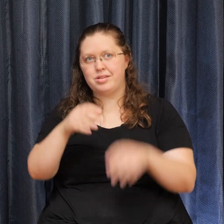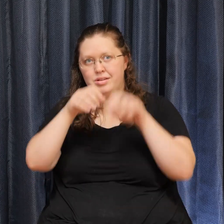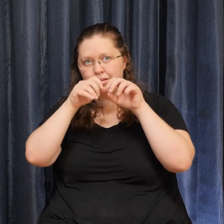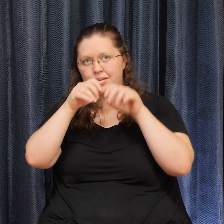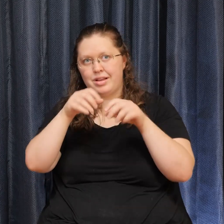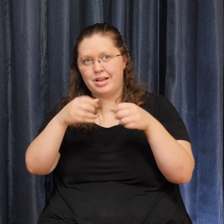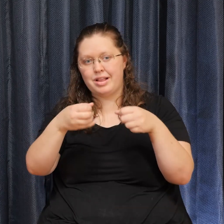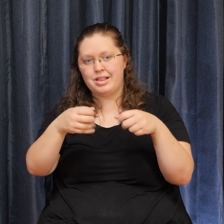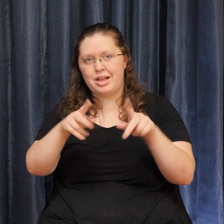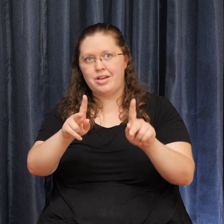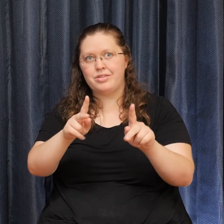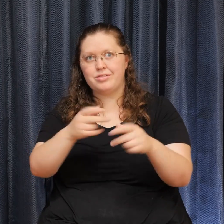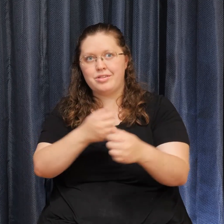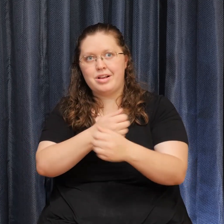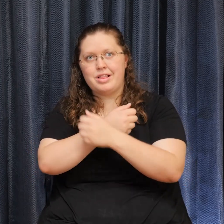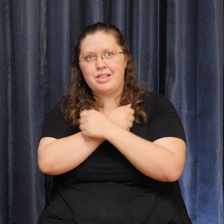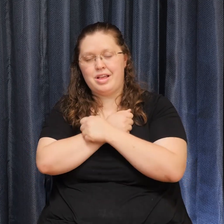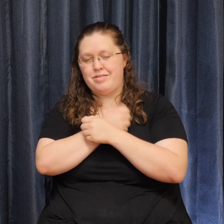over us Shine Wash over us Bless us